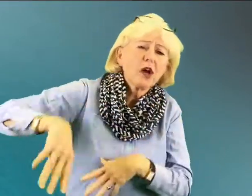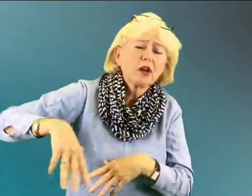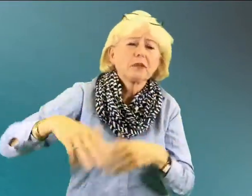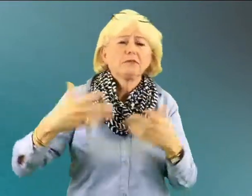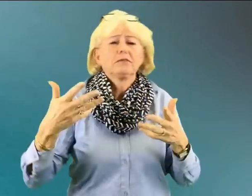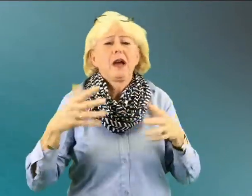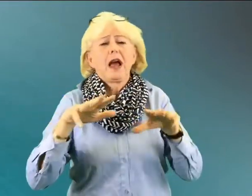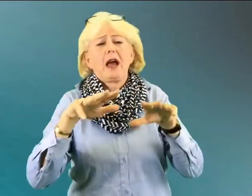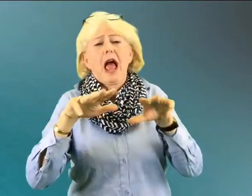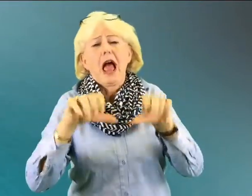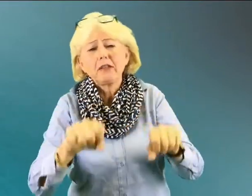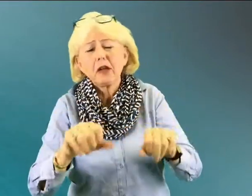they?